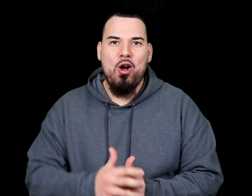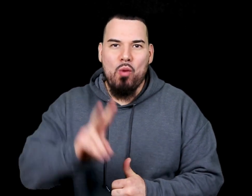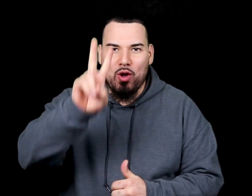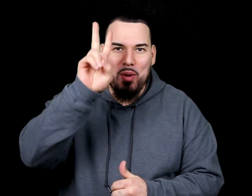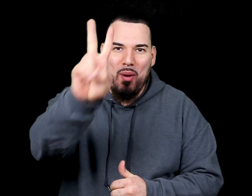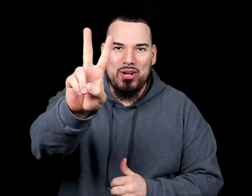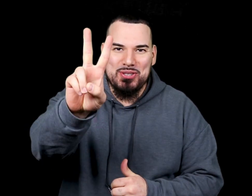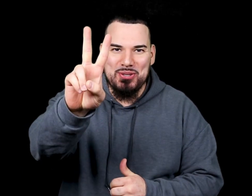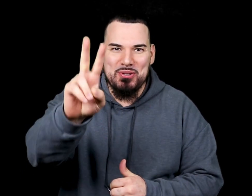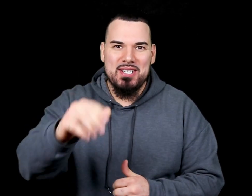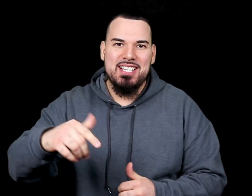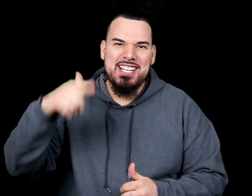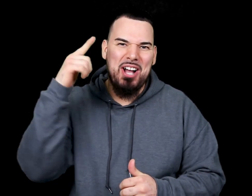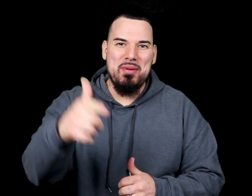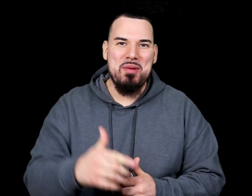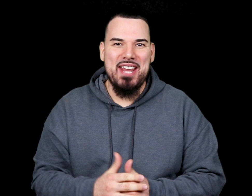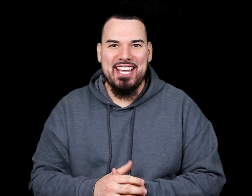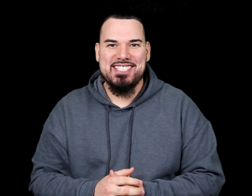Welcome to part two, coming up next.